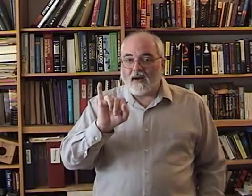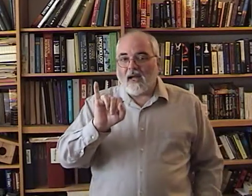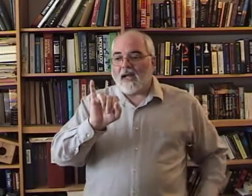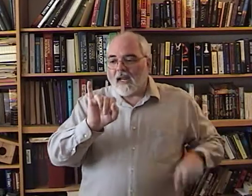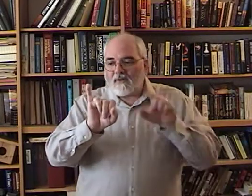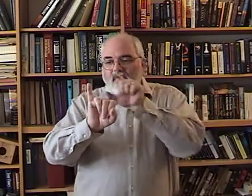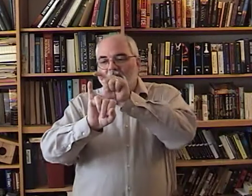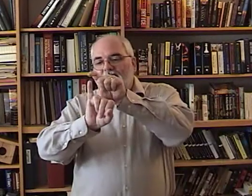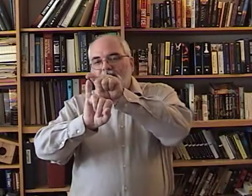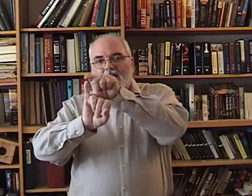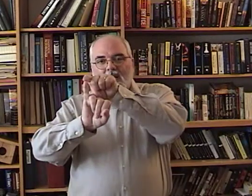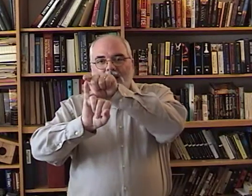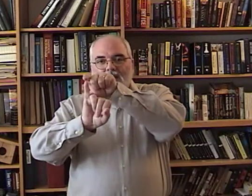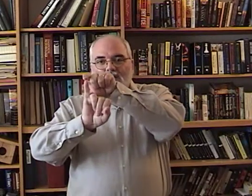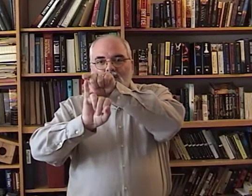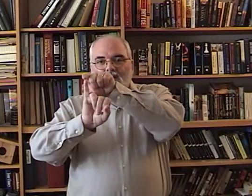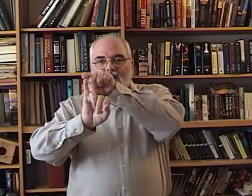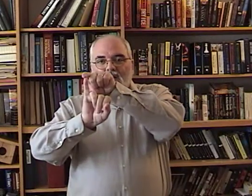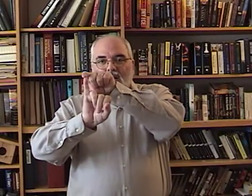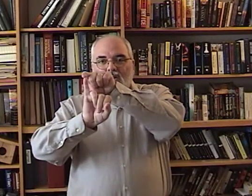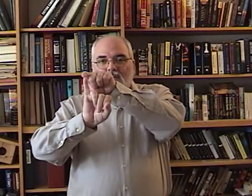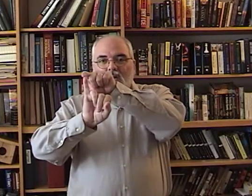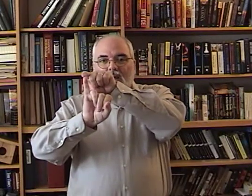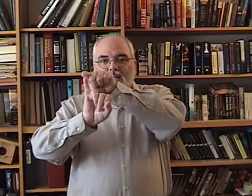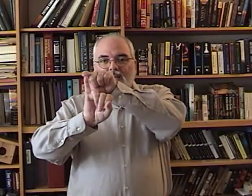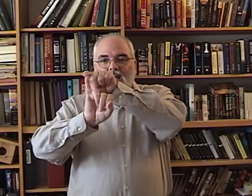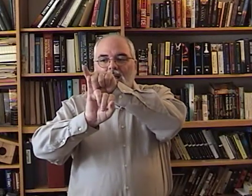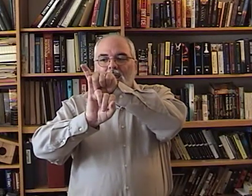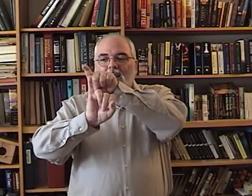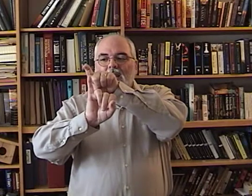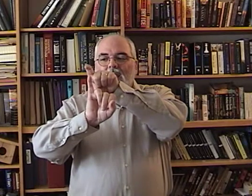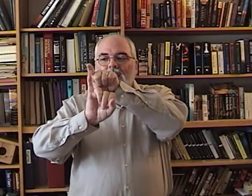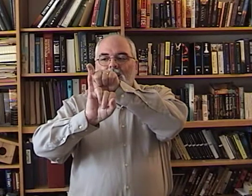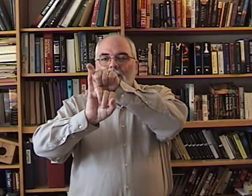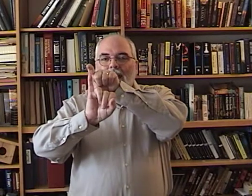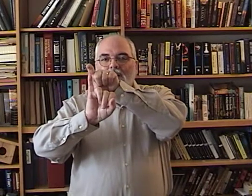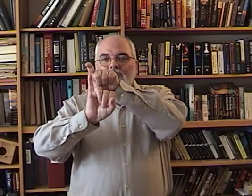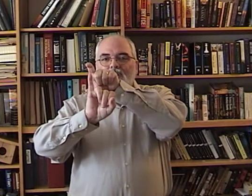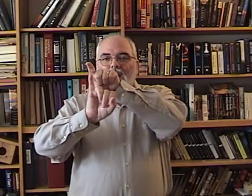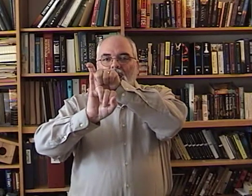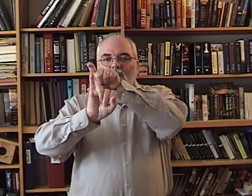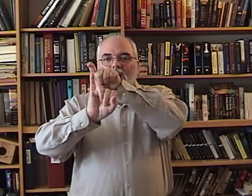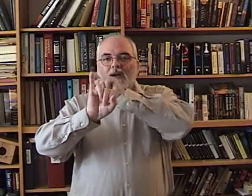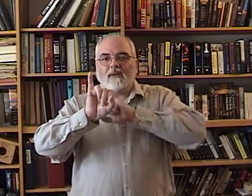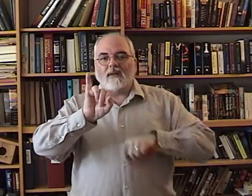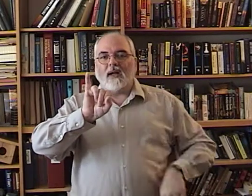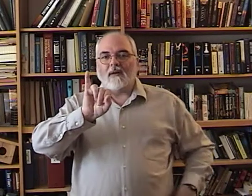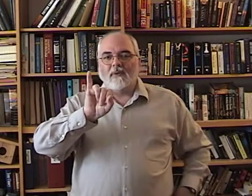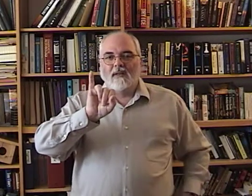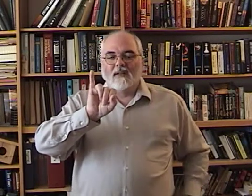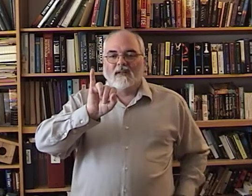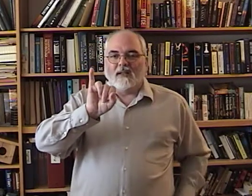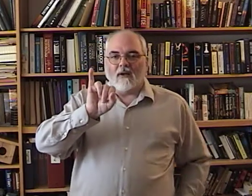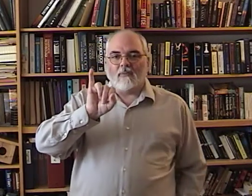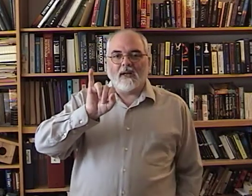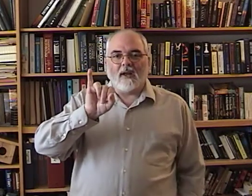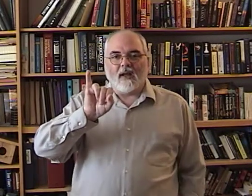I. If you think of this thing as, that little finger, as the I, and imagine a dot right here at the top. That would be an I.